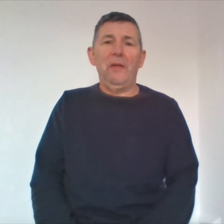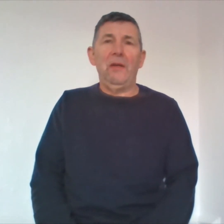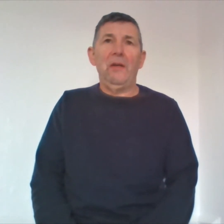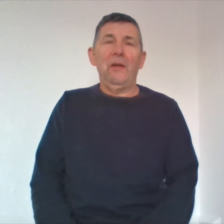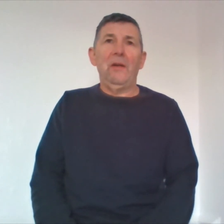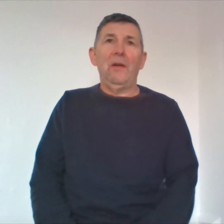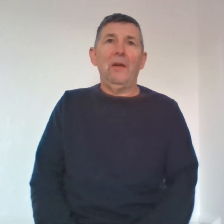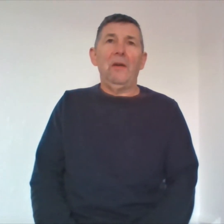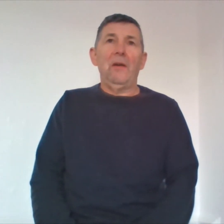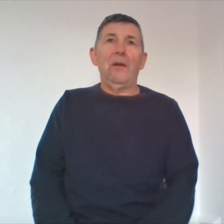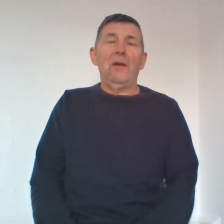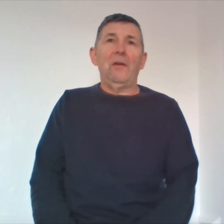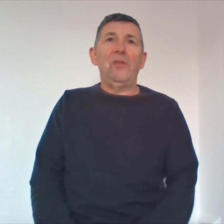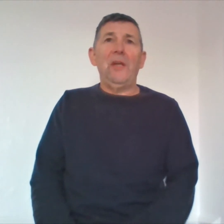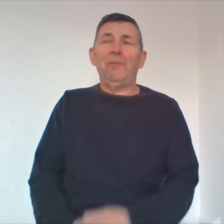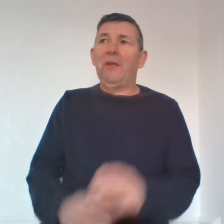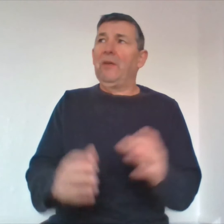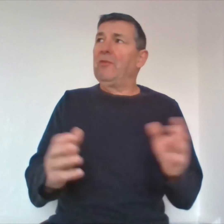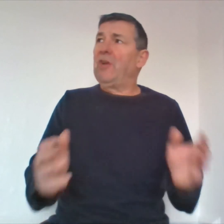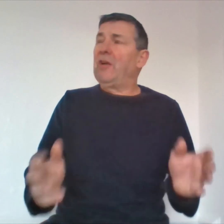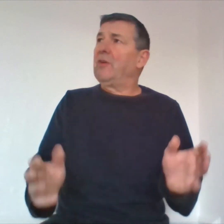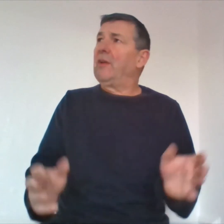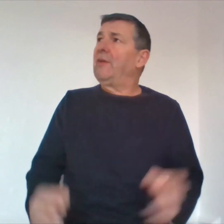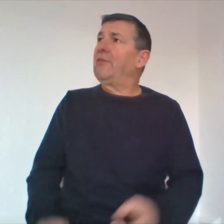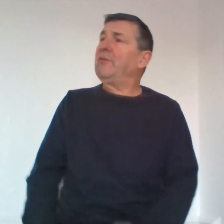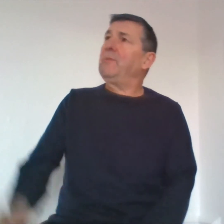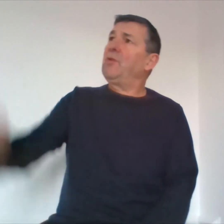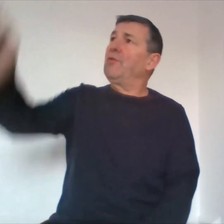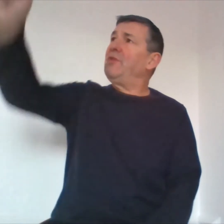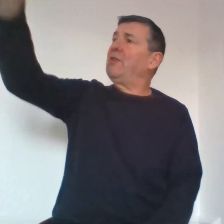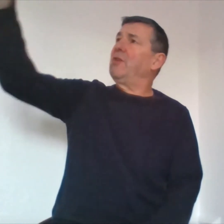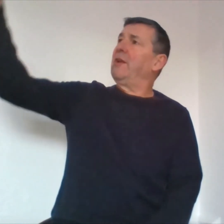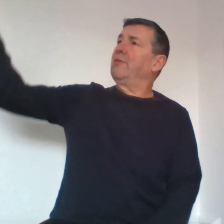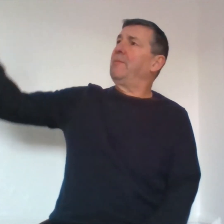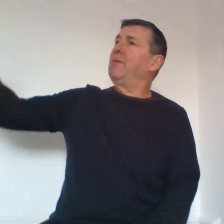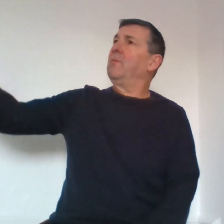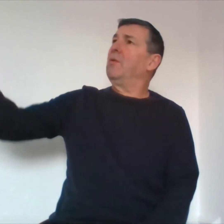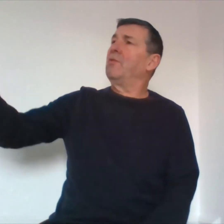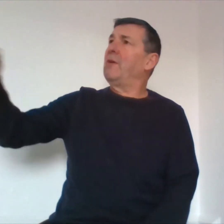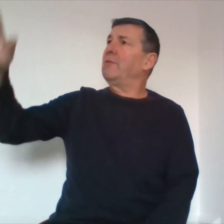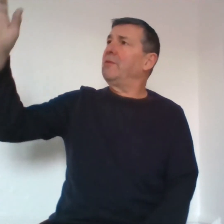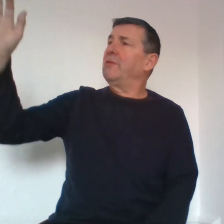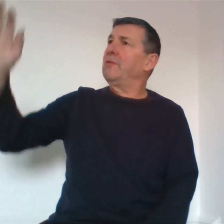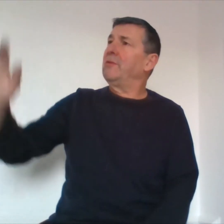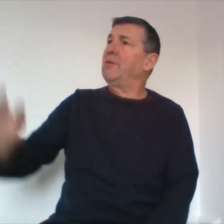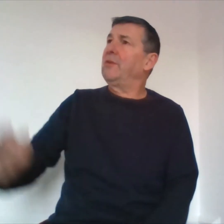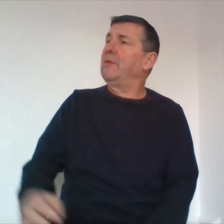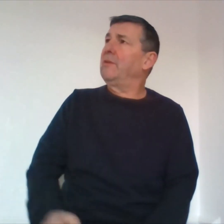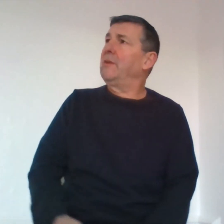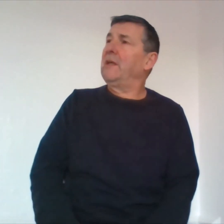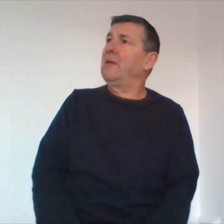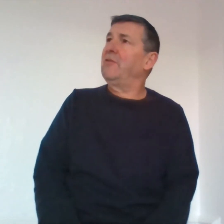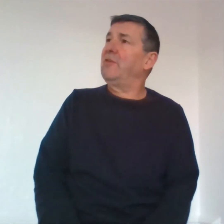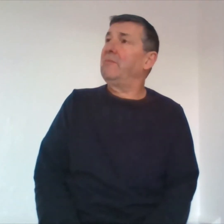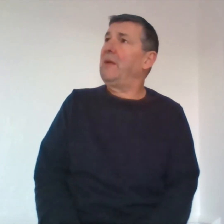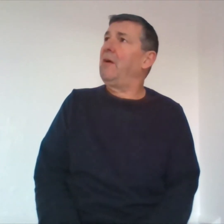she kept getting rejection letters and she put the rejection letters up in the wall around this thing and she says my god